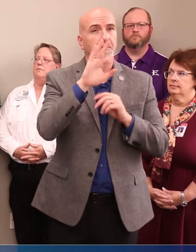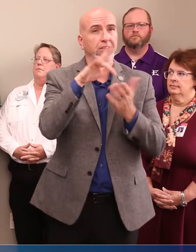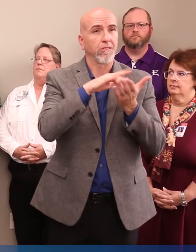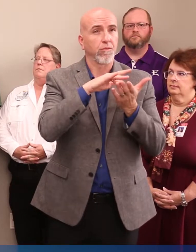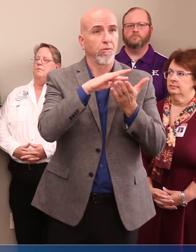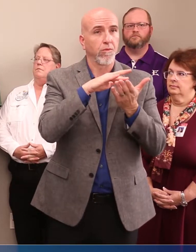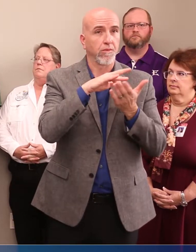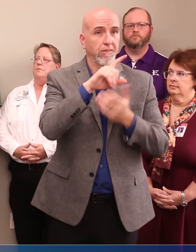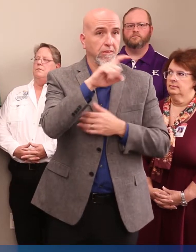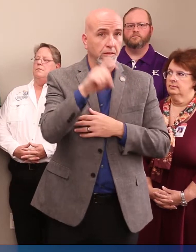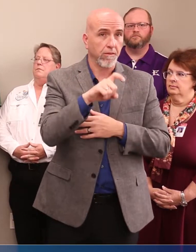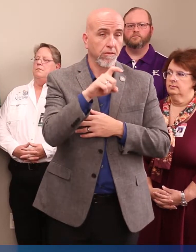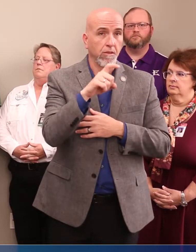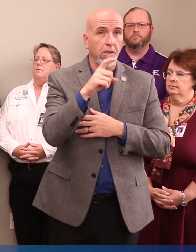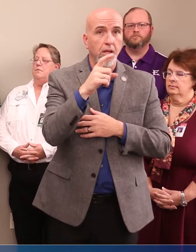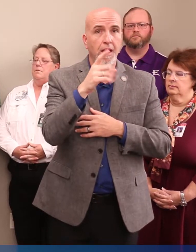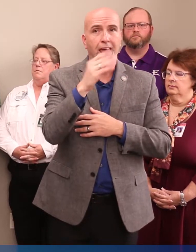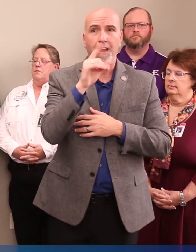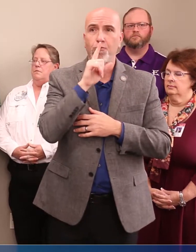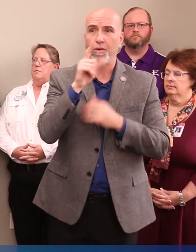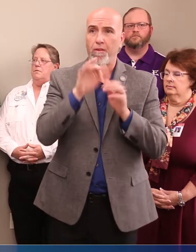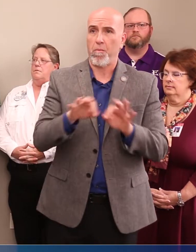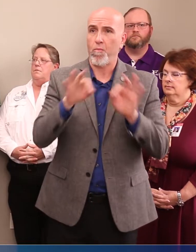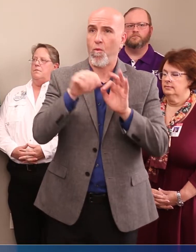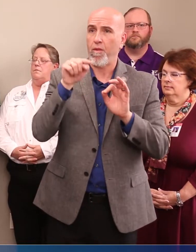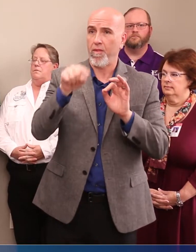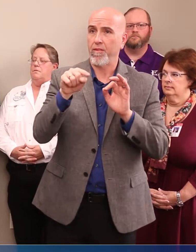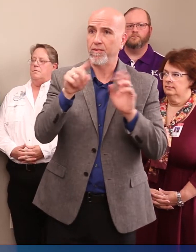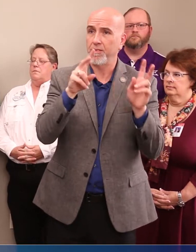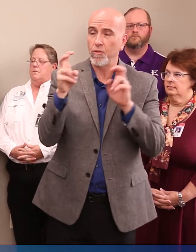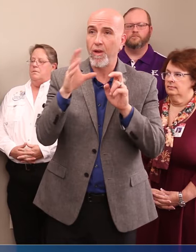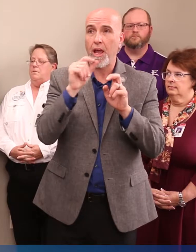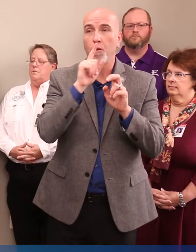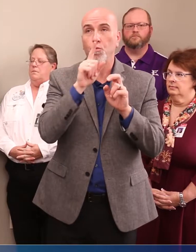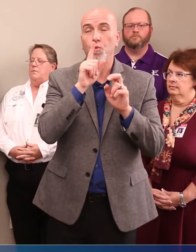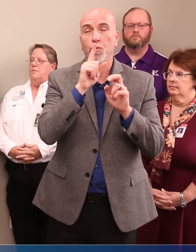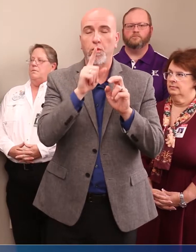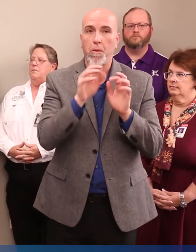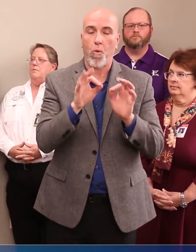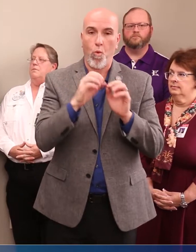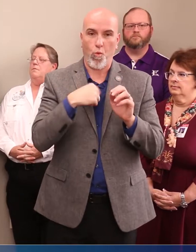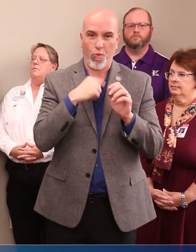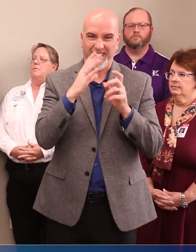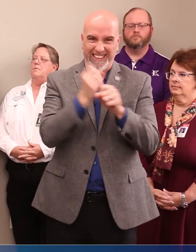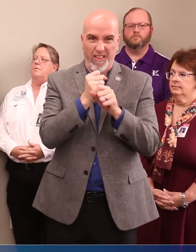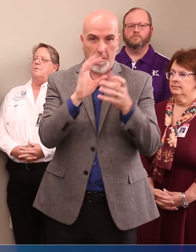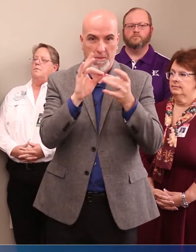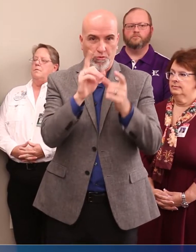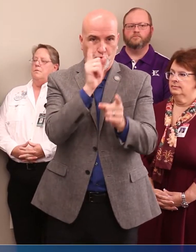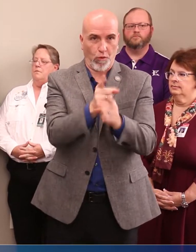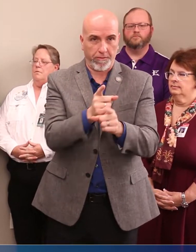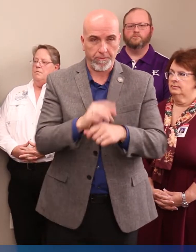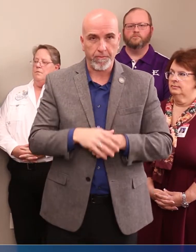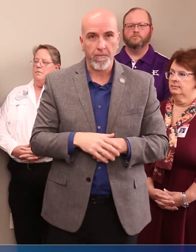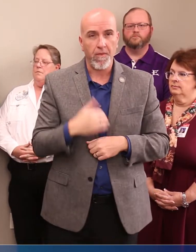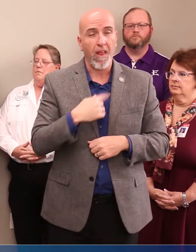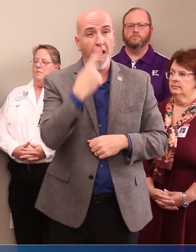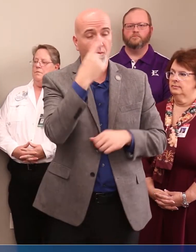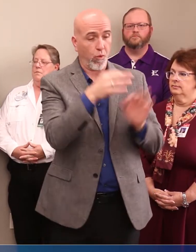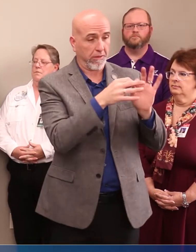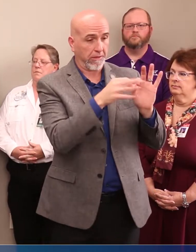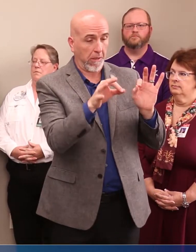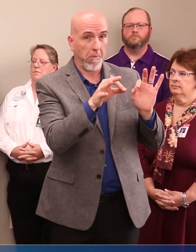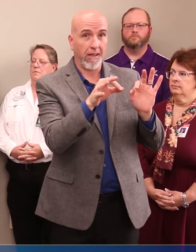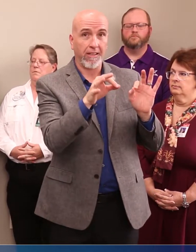Texas, how important this matter is and how critical it is that we get it right. I have a statement that I've been